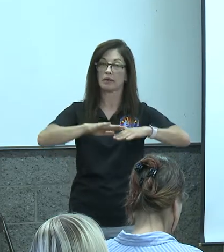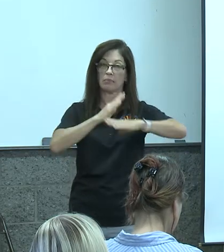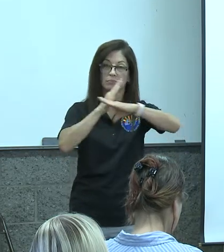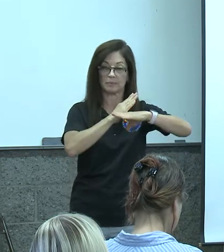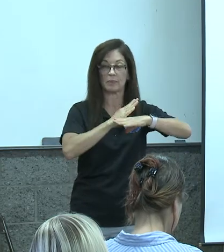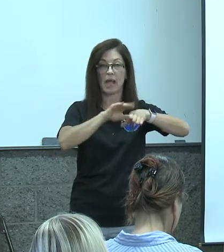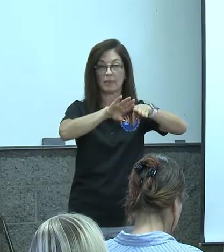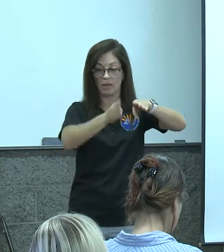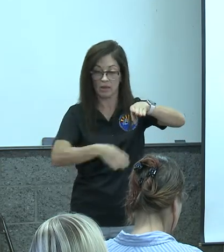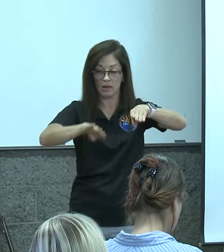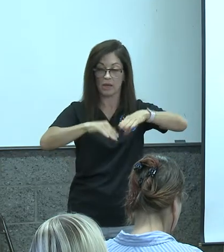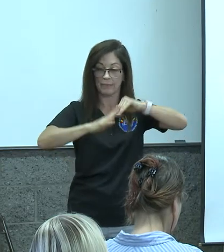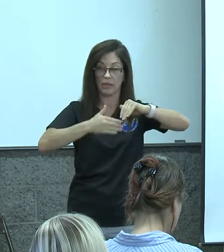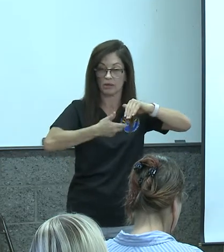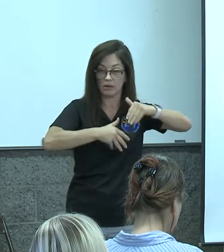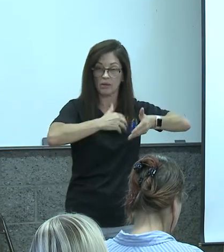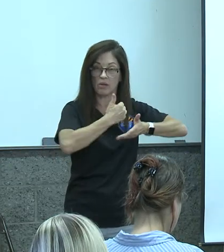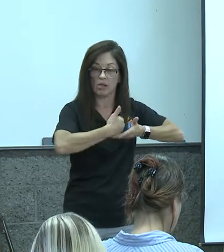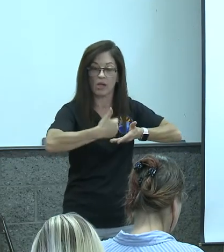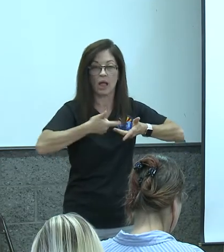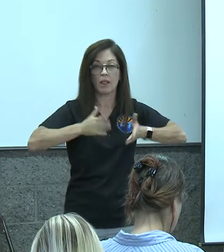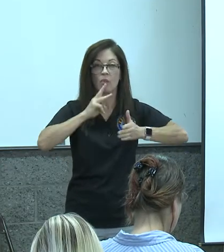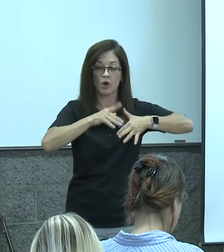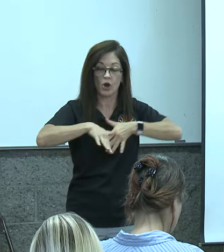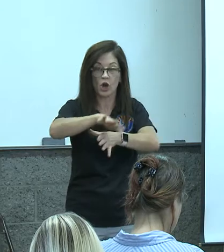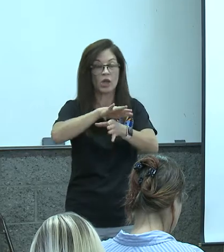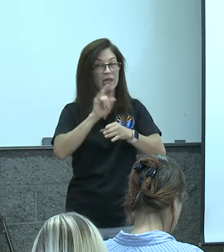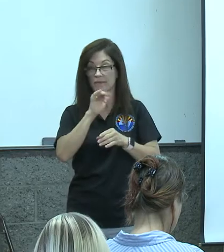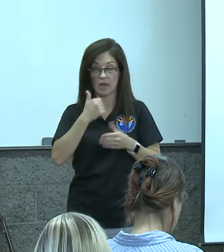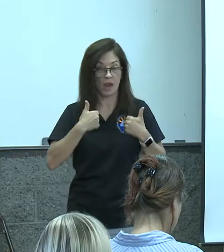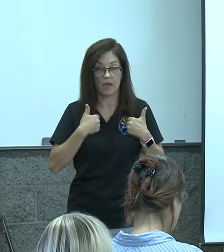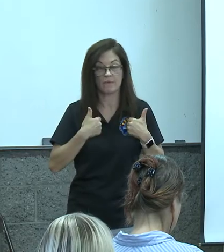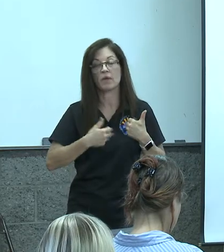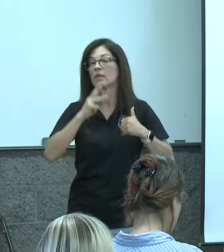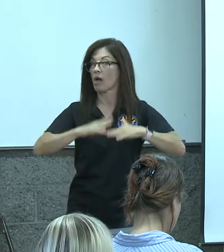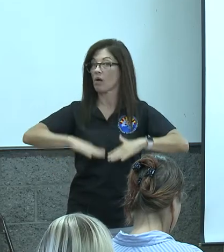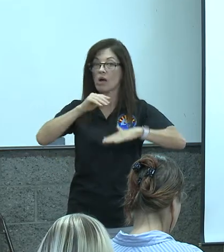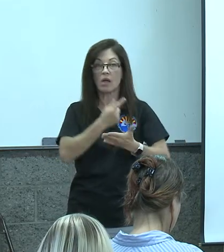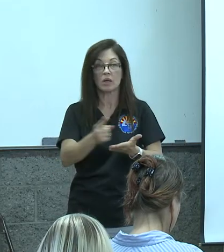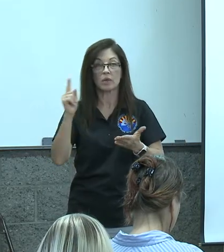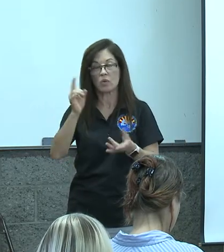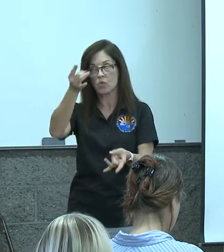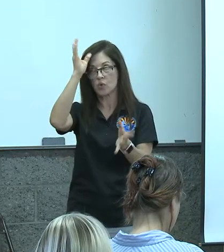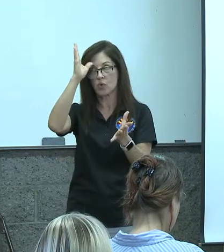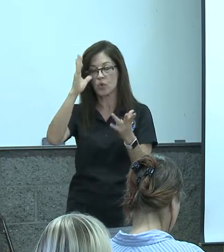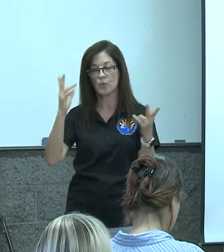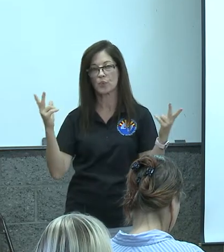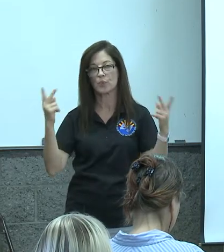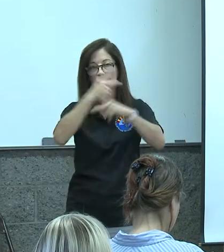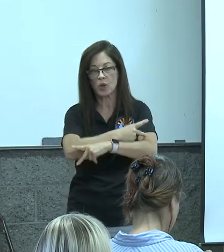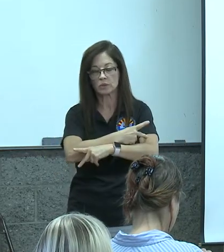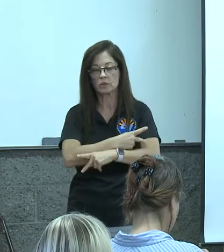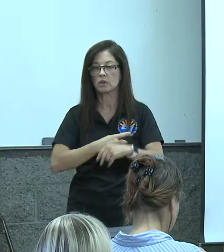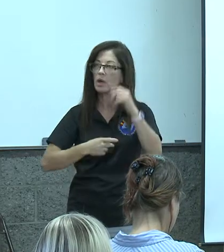the flooding that we experienced last week would have been so much more worse and if you